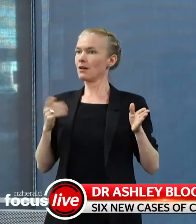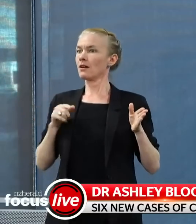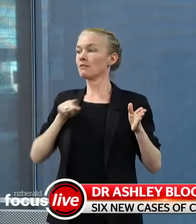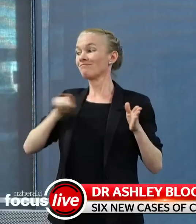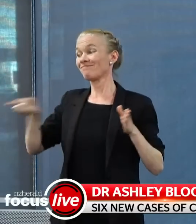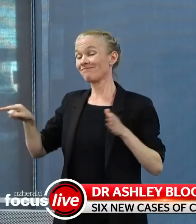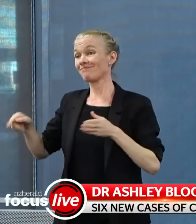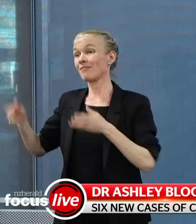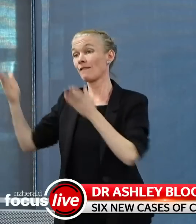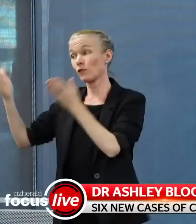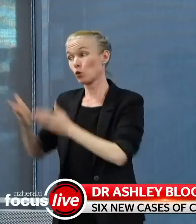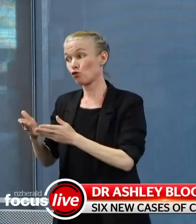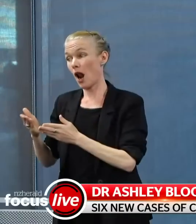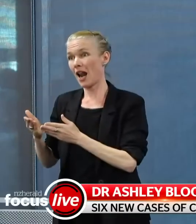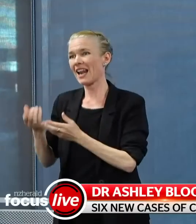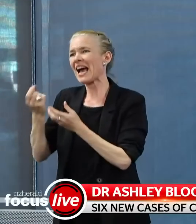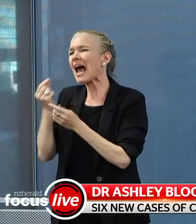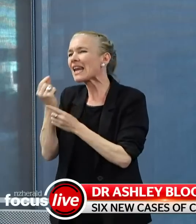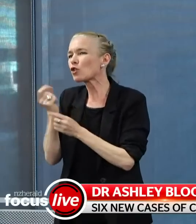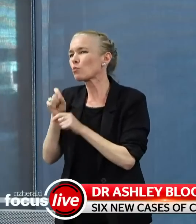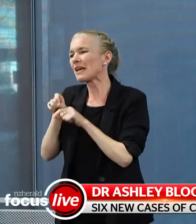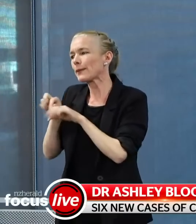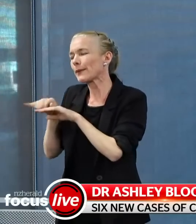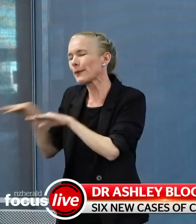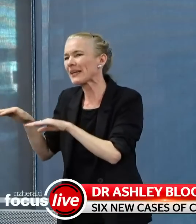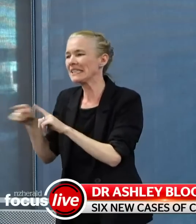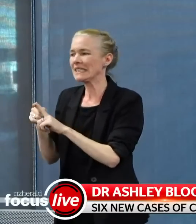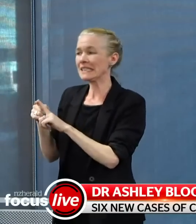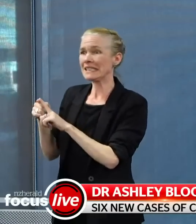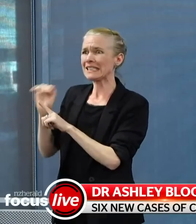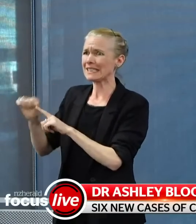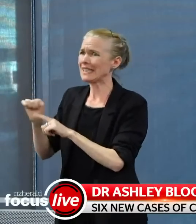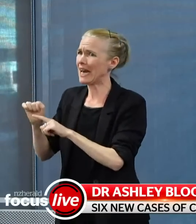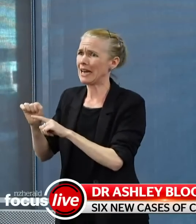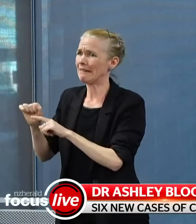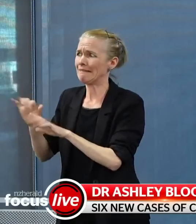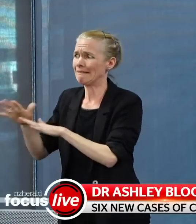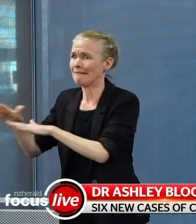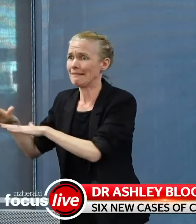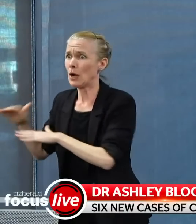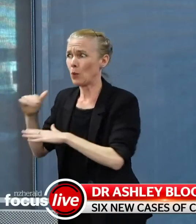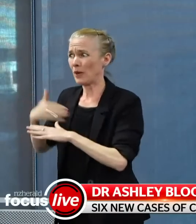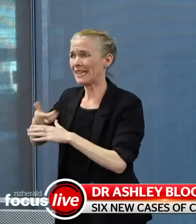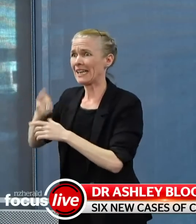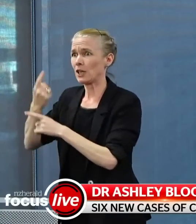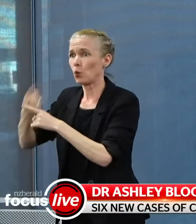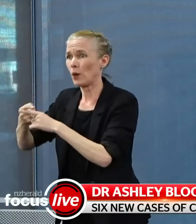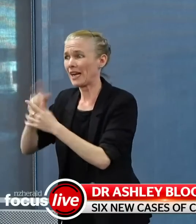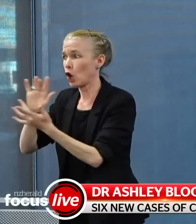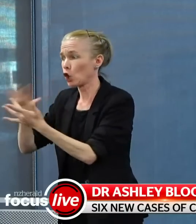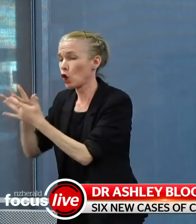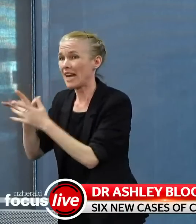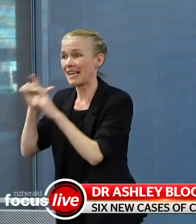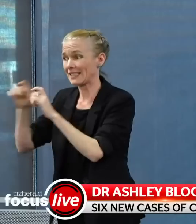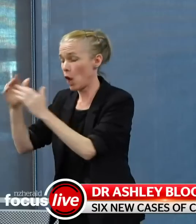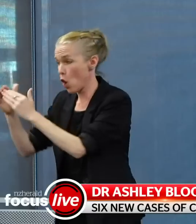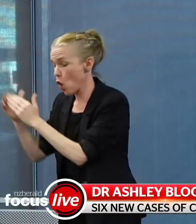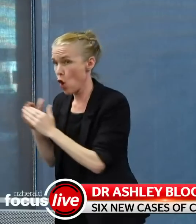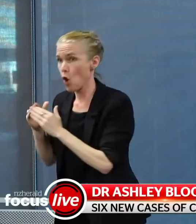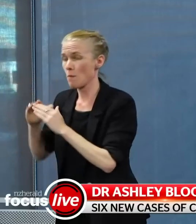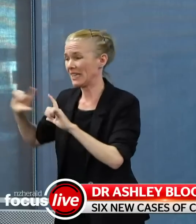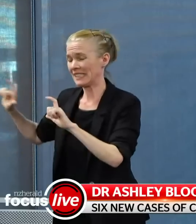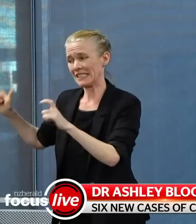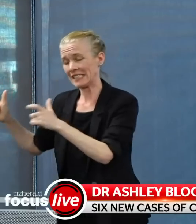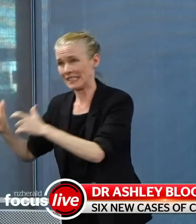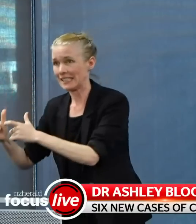orange, you know, it's raising some flags, and that's why we're working really quickly, including that widespread testing in the school, going out onto